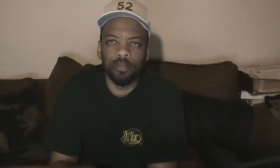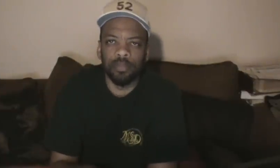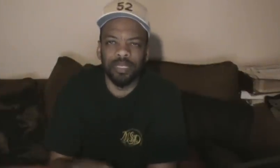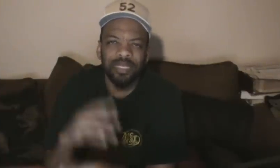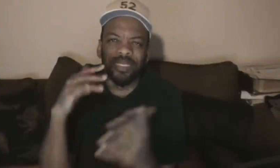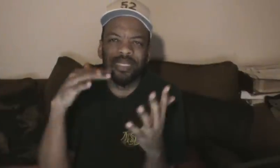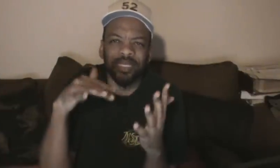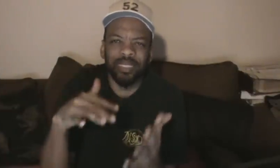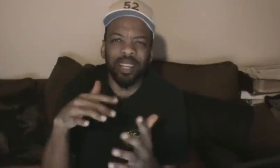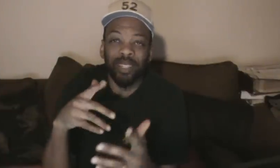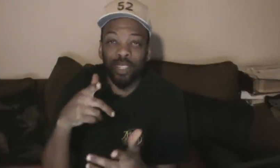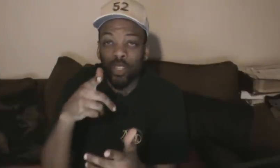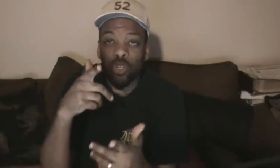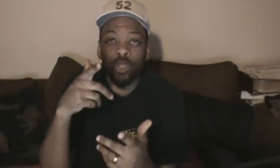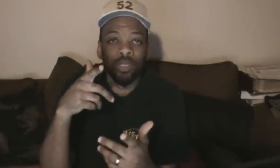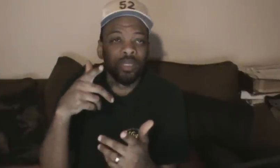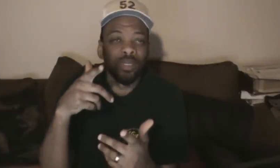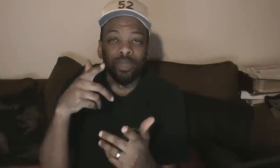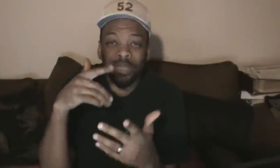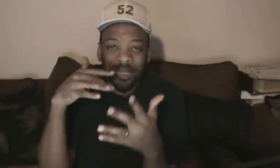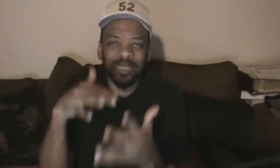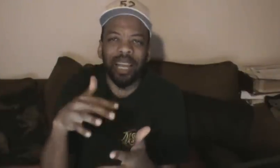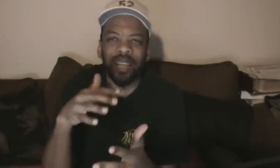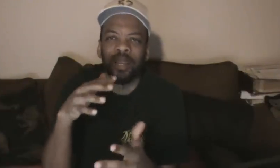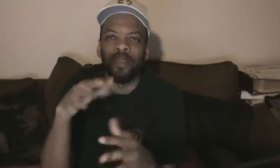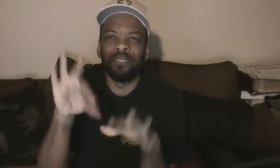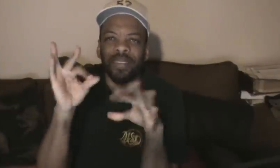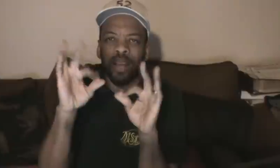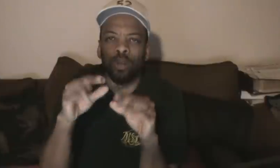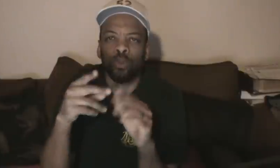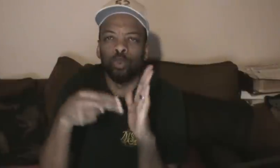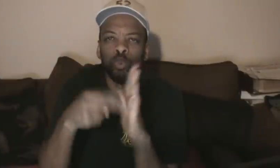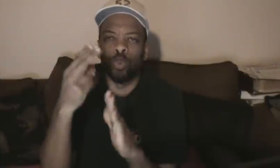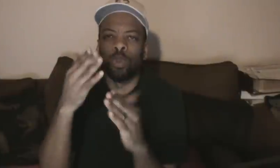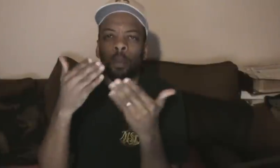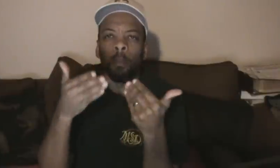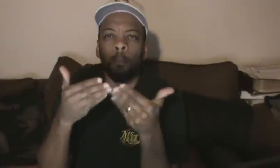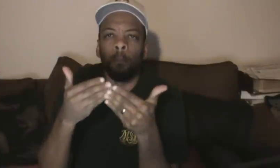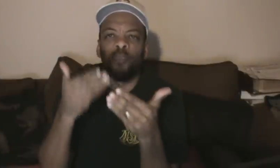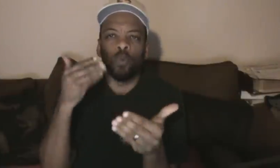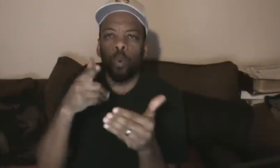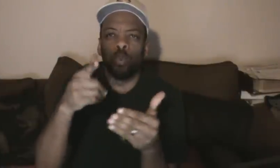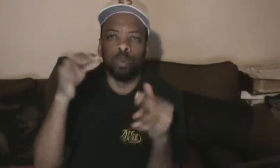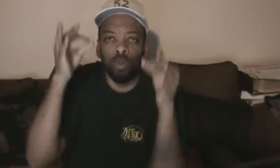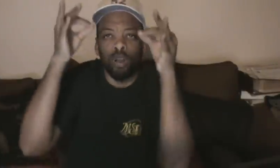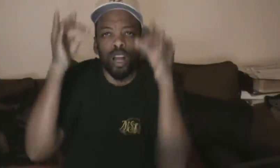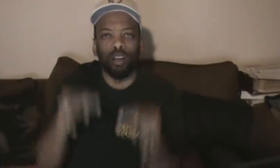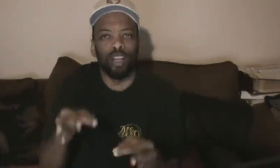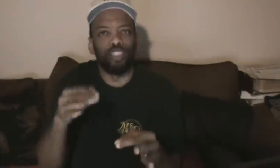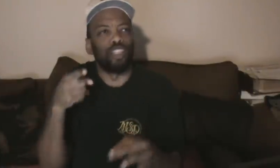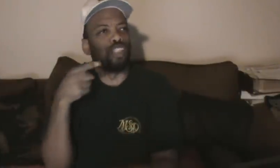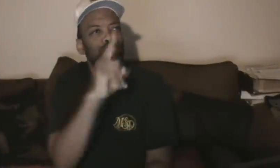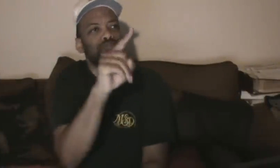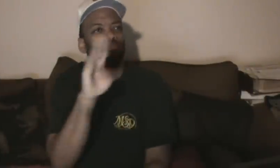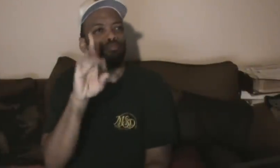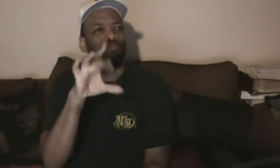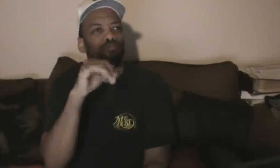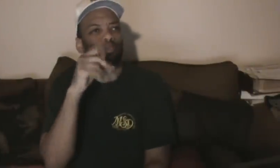CenturyLink. Your link to Prism TV and super-fast internet. Enough speed for all your devices. Both for less than $75